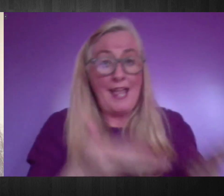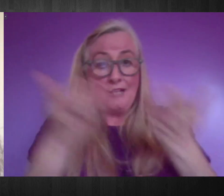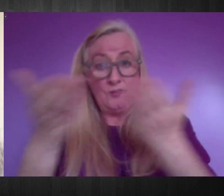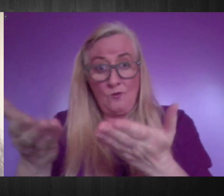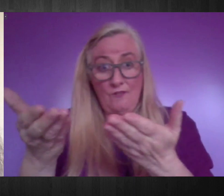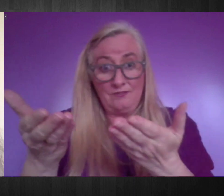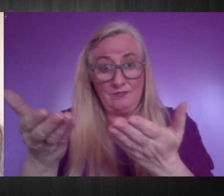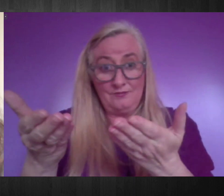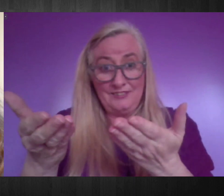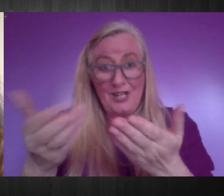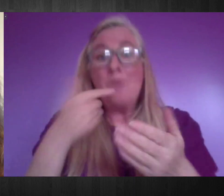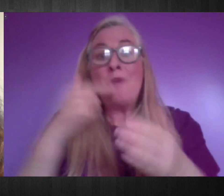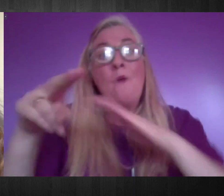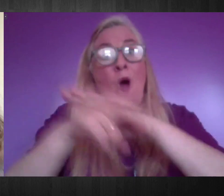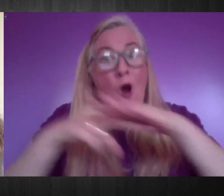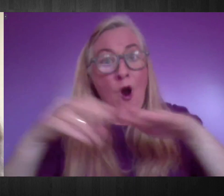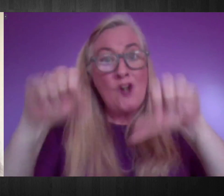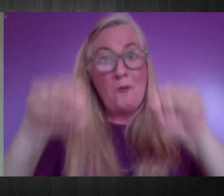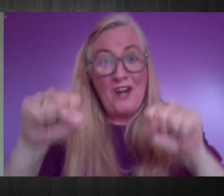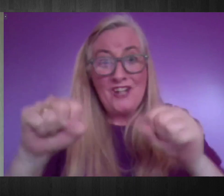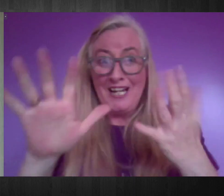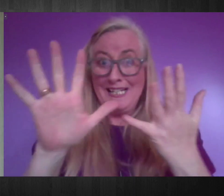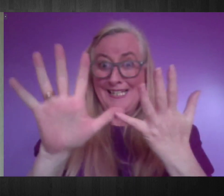pressure now for your 10-minute contribution. Thanks so much.